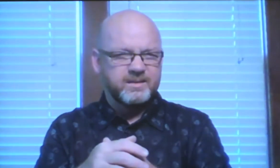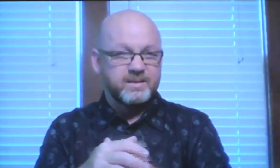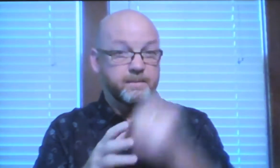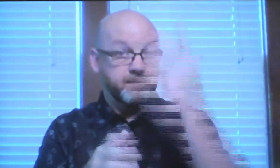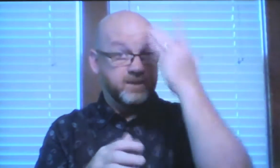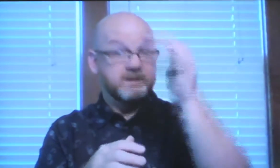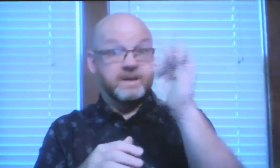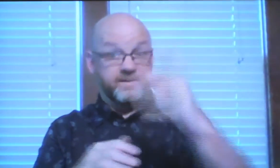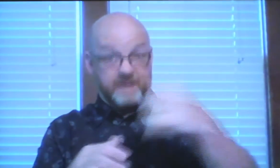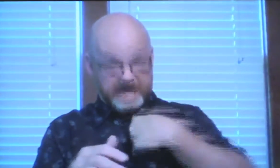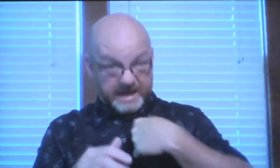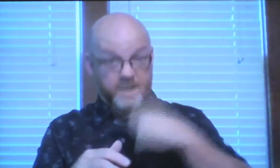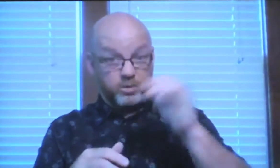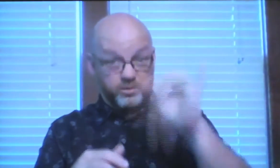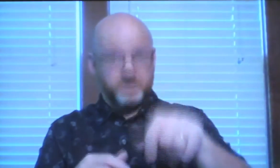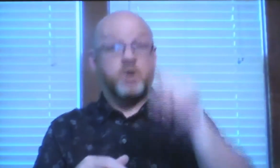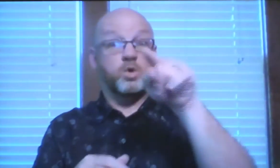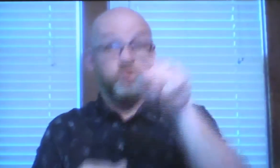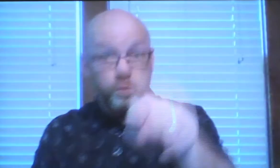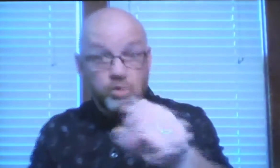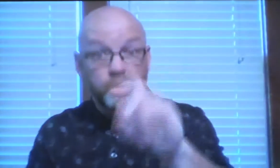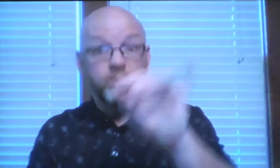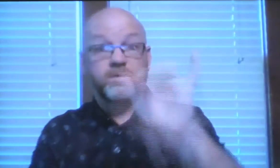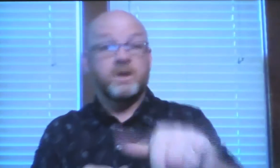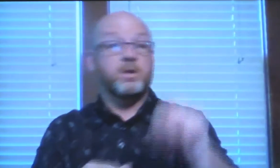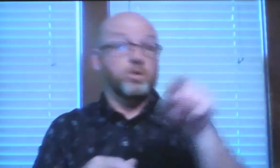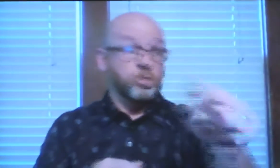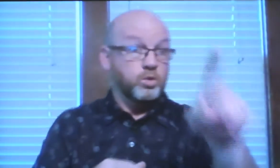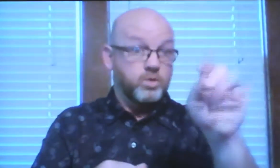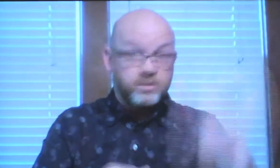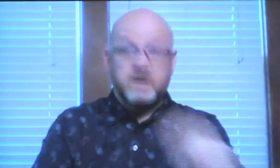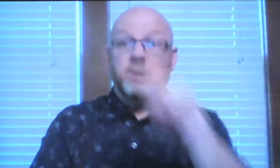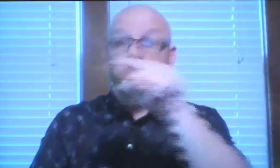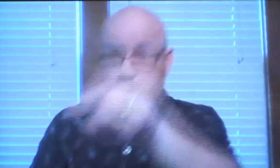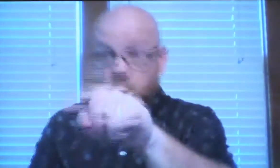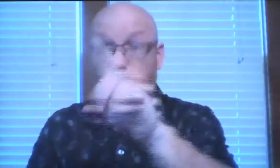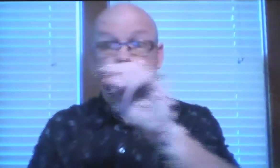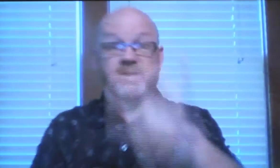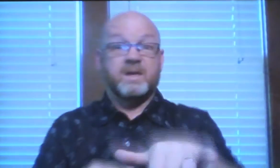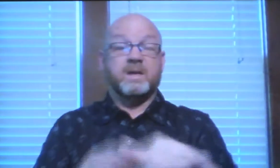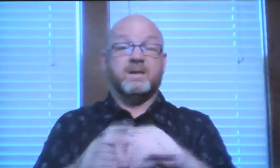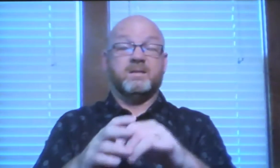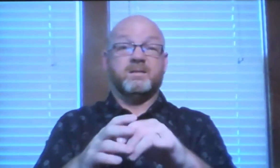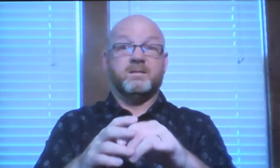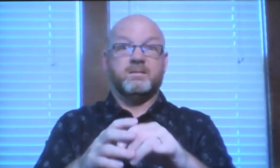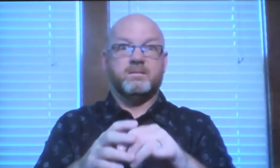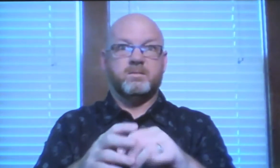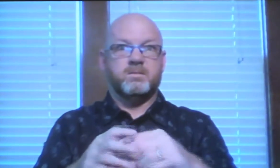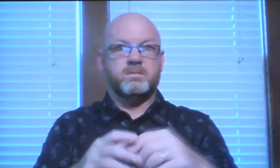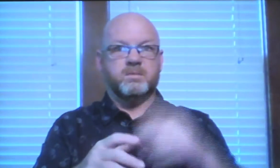that. If I do that and if you do that and you do that and all of us do that,